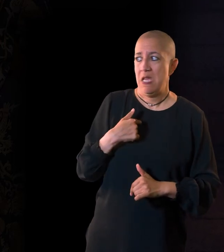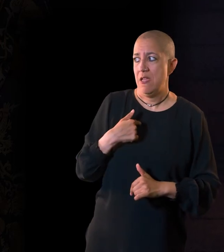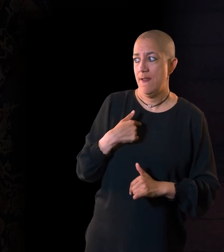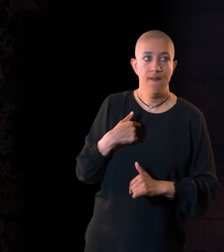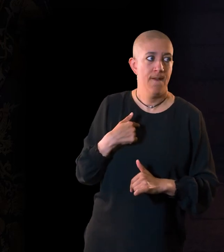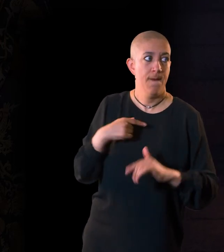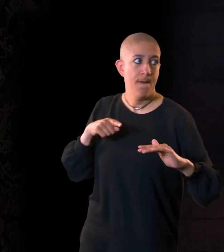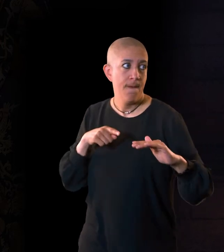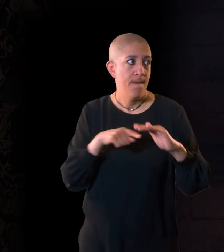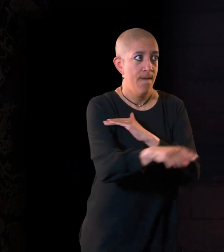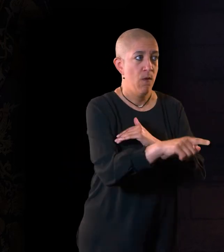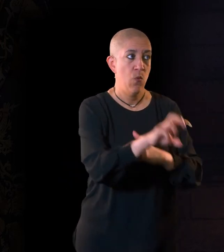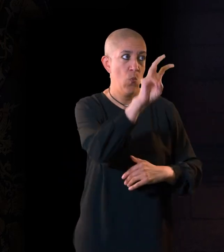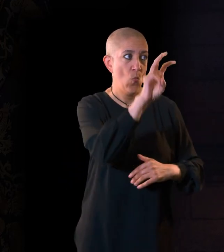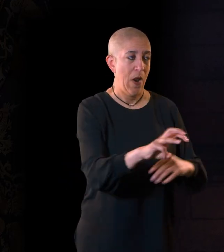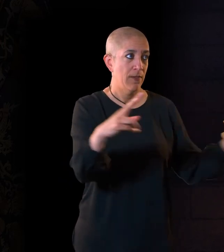He flees to his castle in Wales.